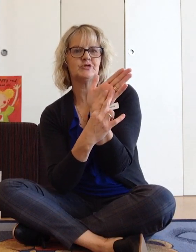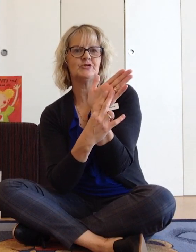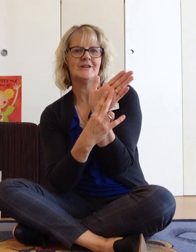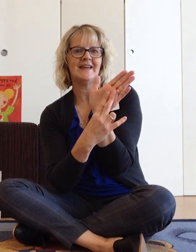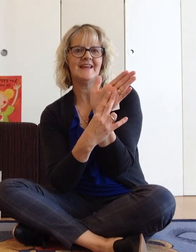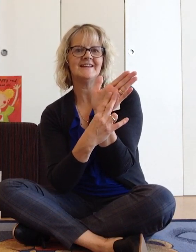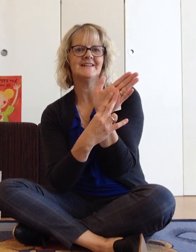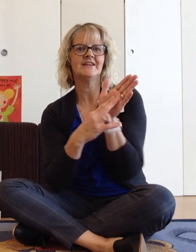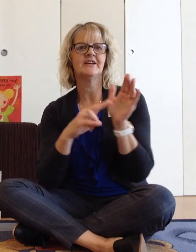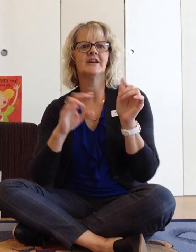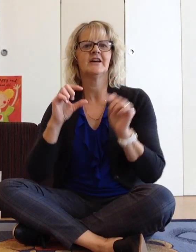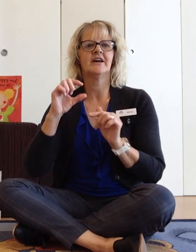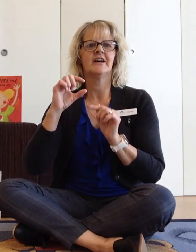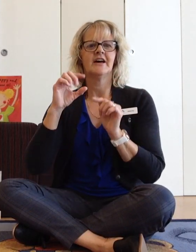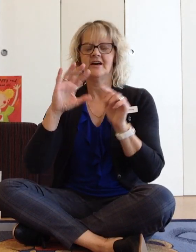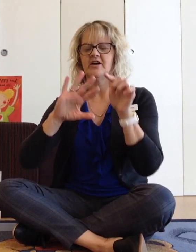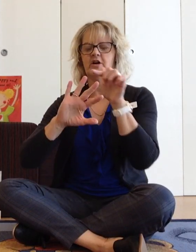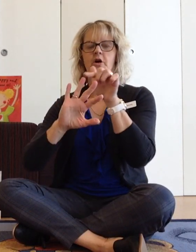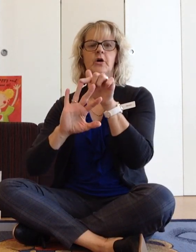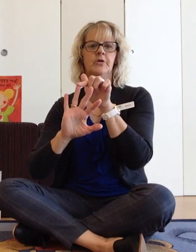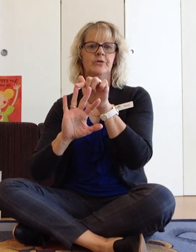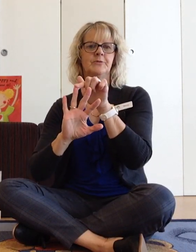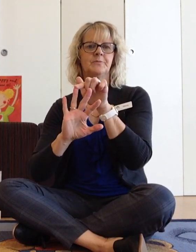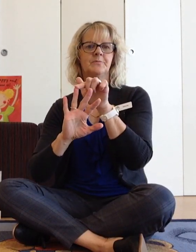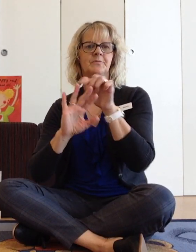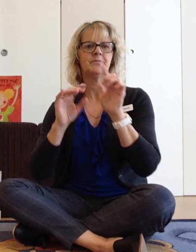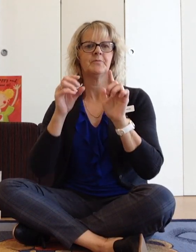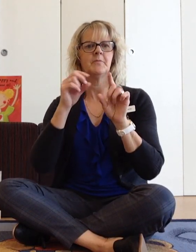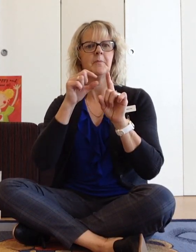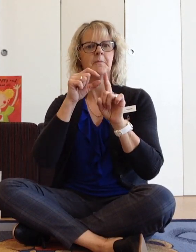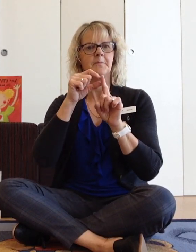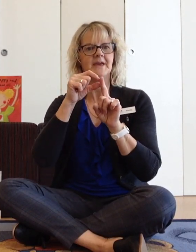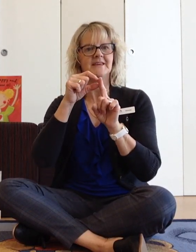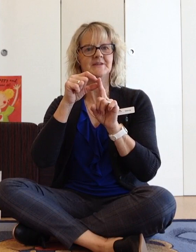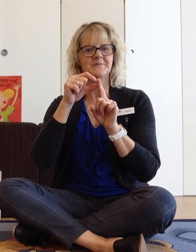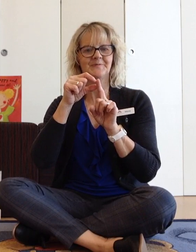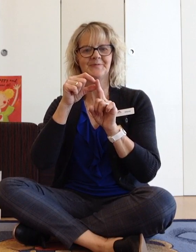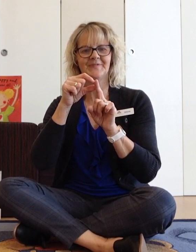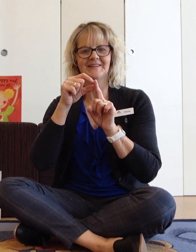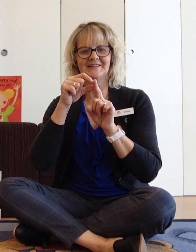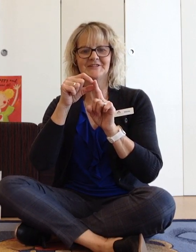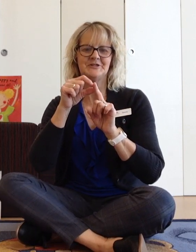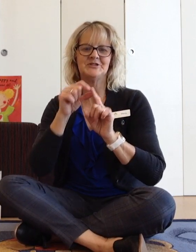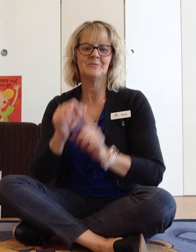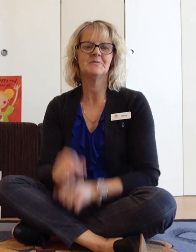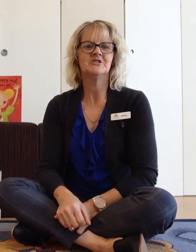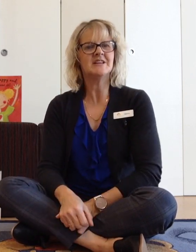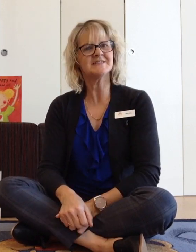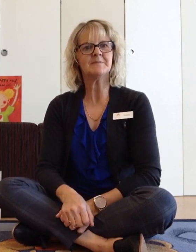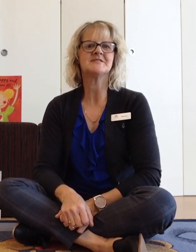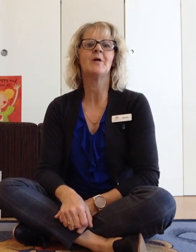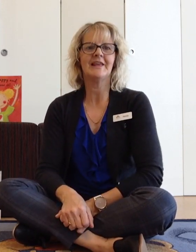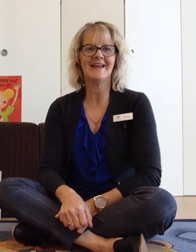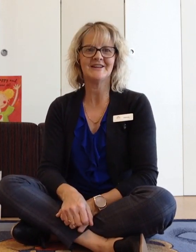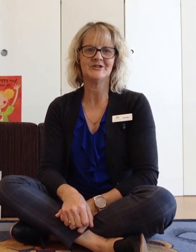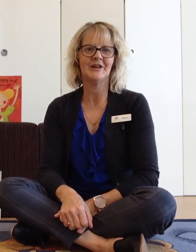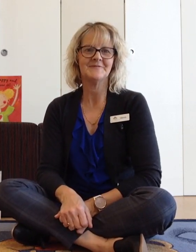O, P. Good job. Let's sing Miss Polly Had a Dolly.